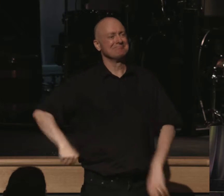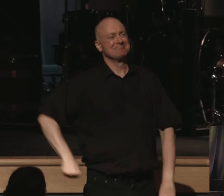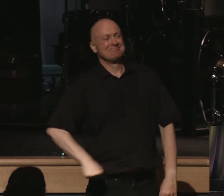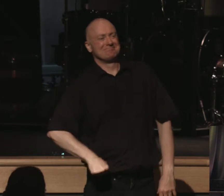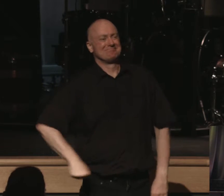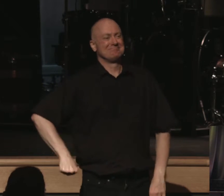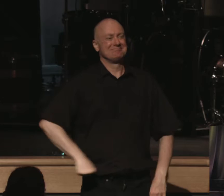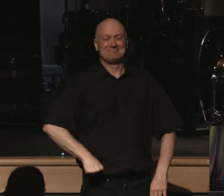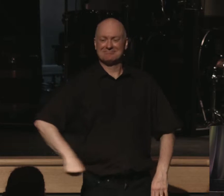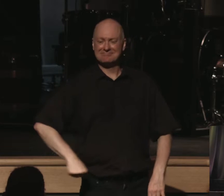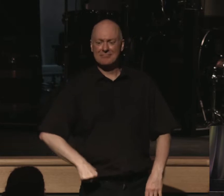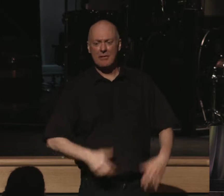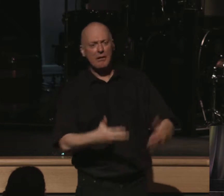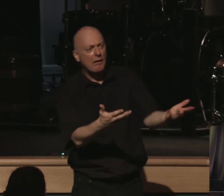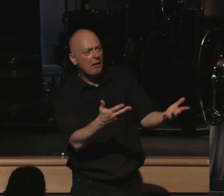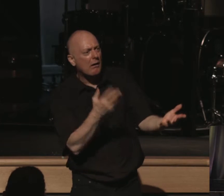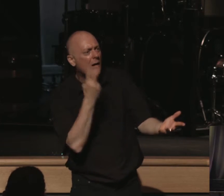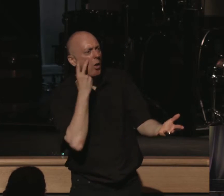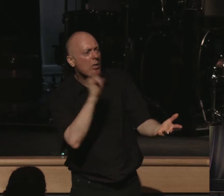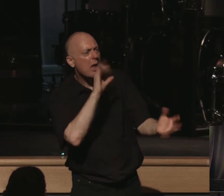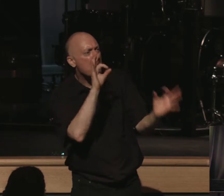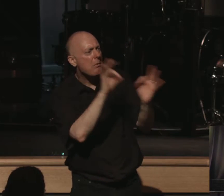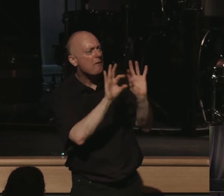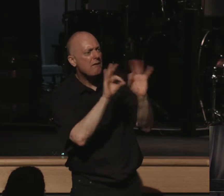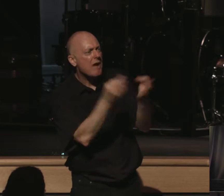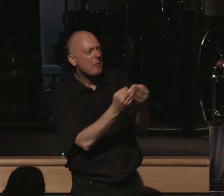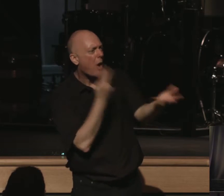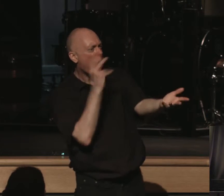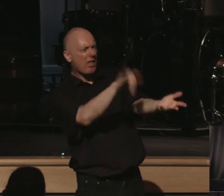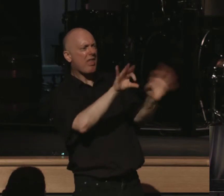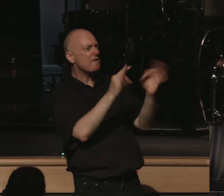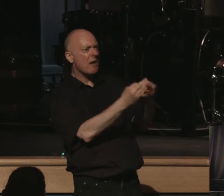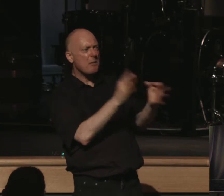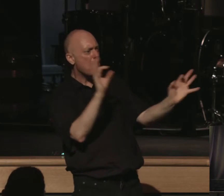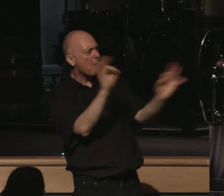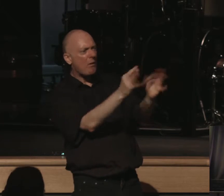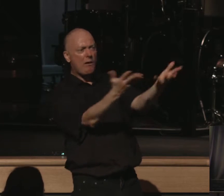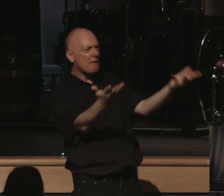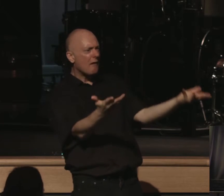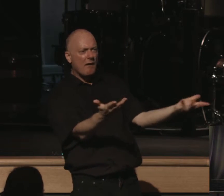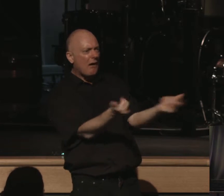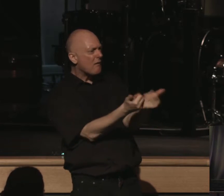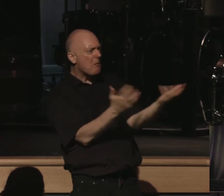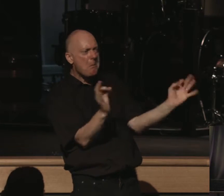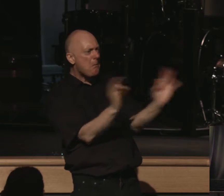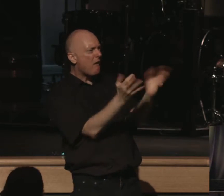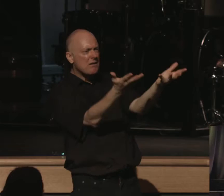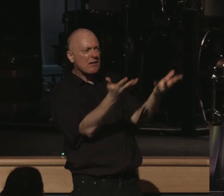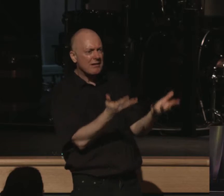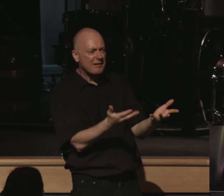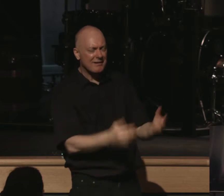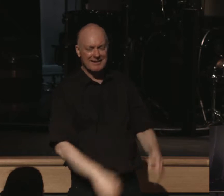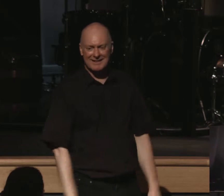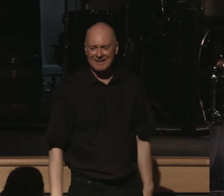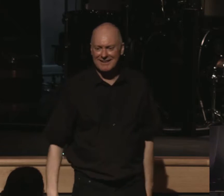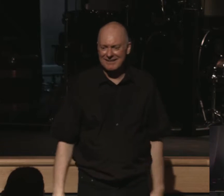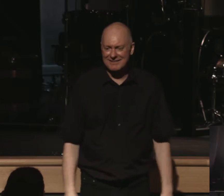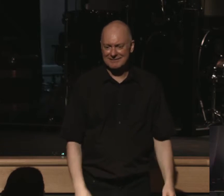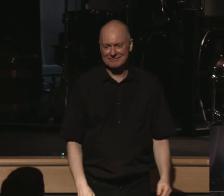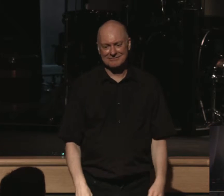I look at you, I think you've got it all going on. Look at that family. They're so great. They've got it all going on. But nobody